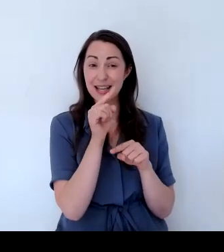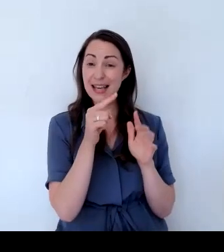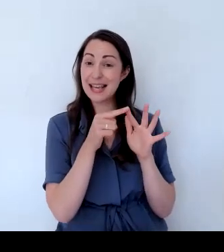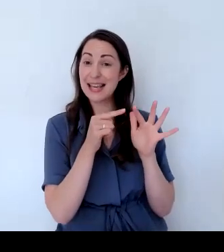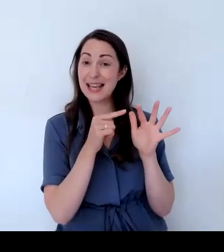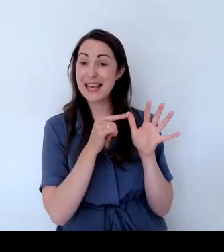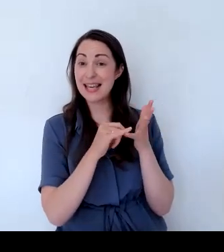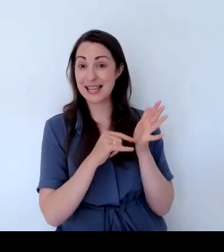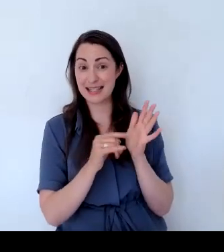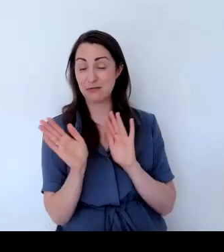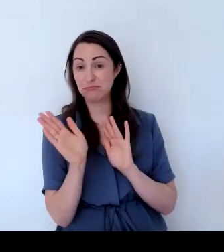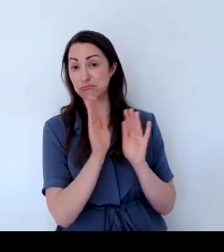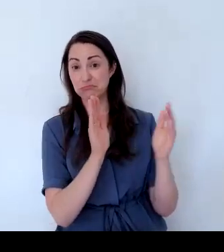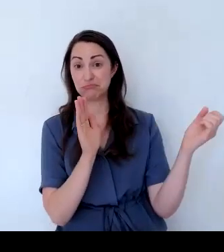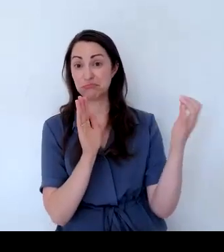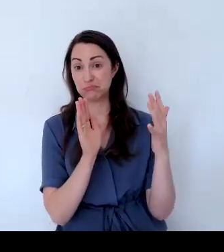Okay.